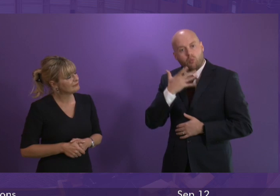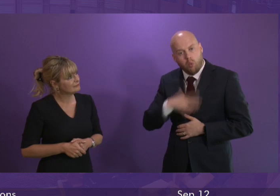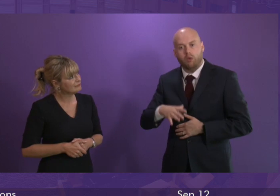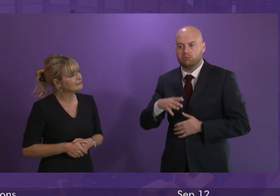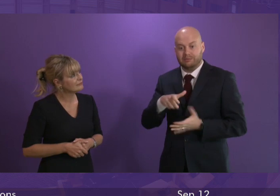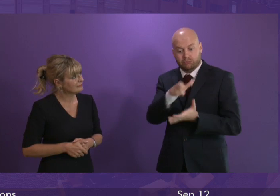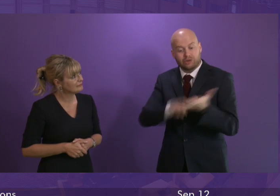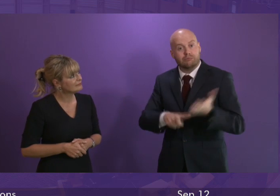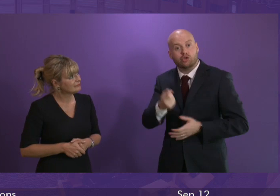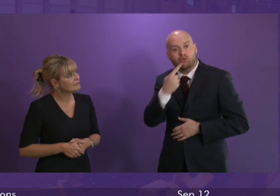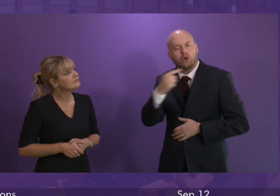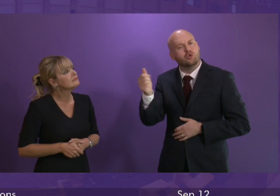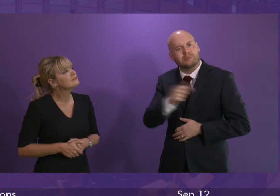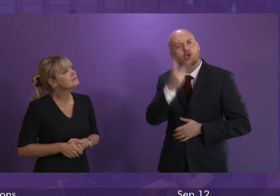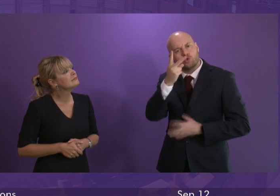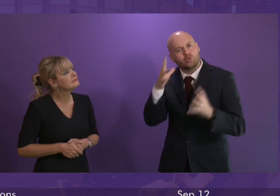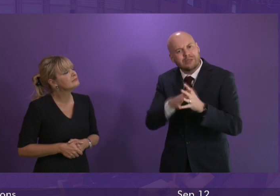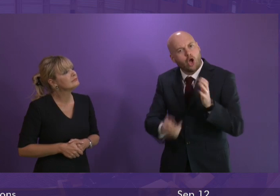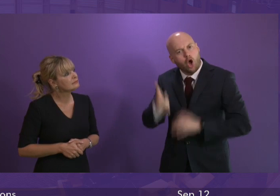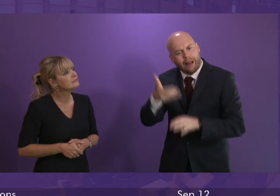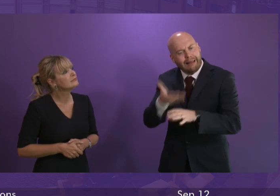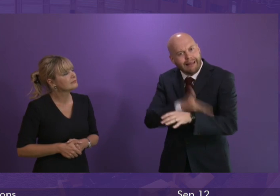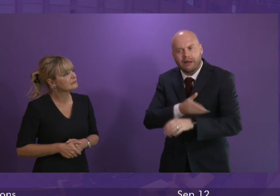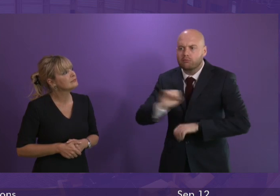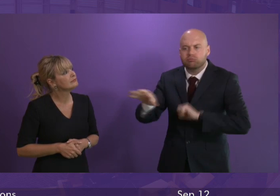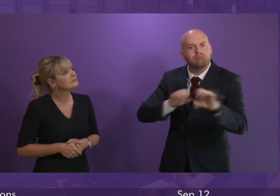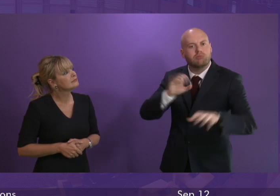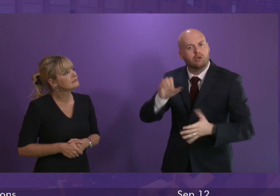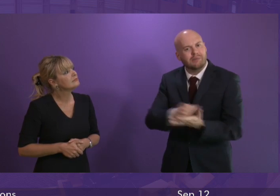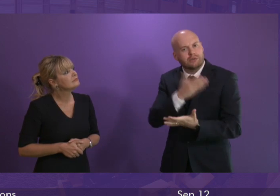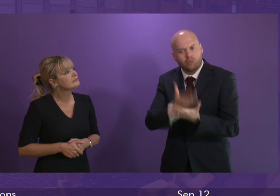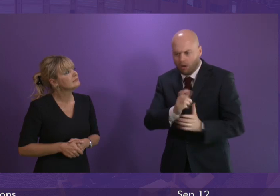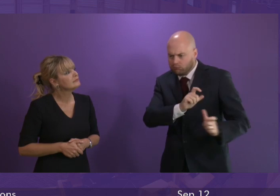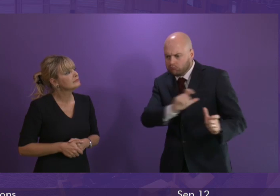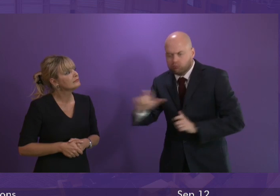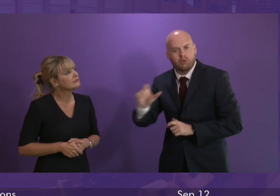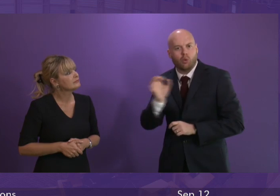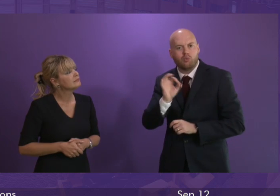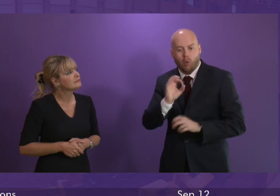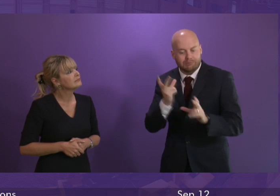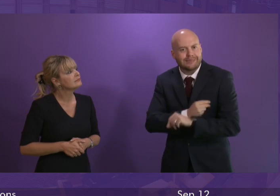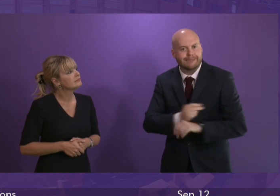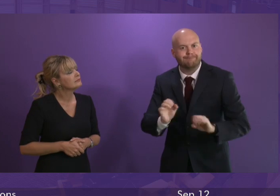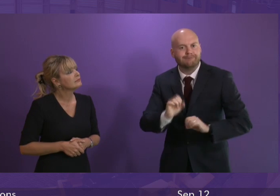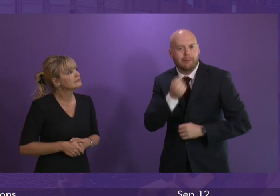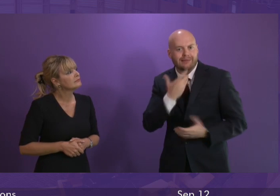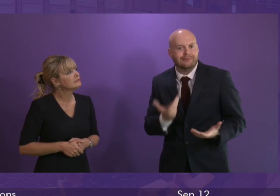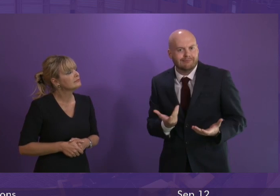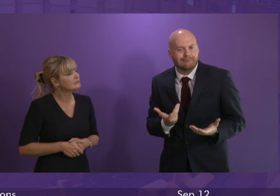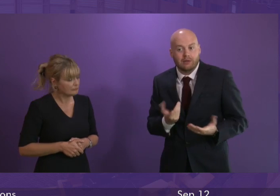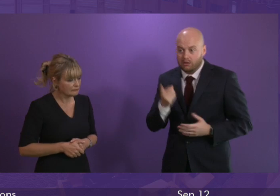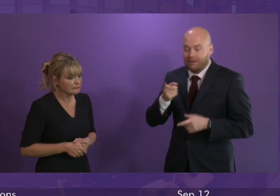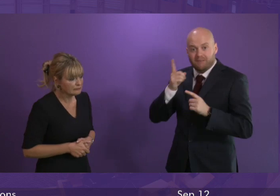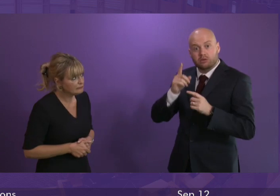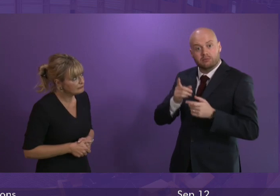issued two weeks early to ensure there is no break in the supply has the First Minister made arrangements for this